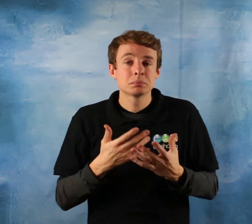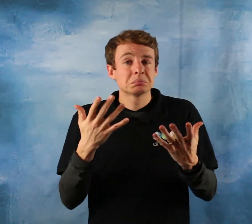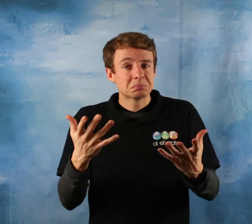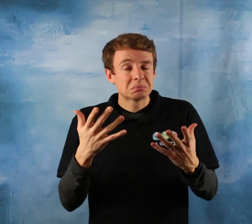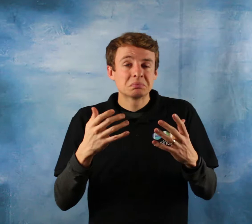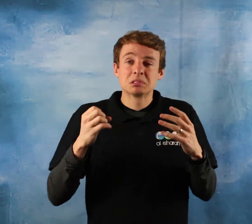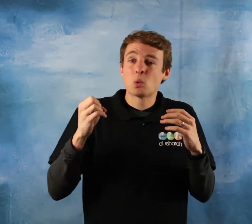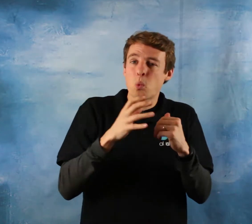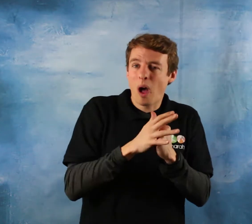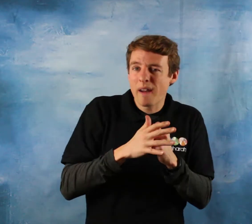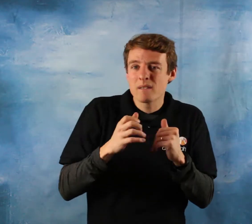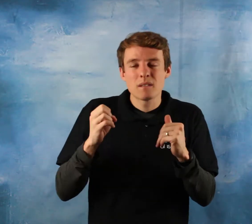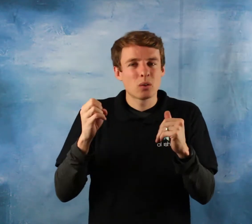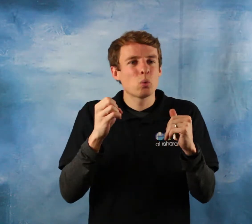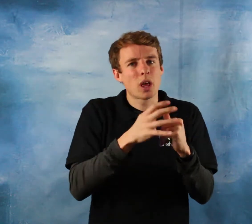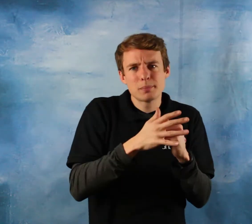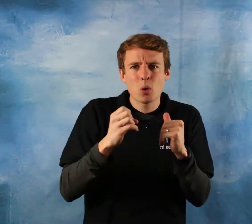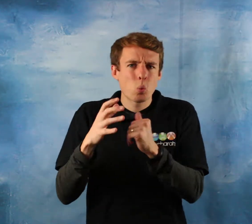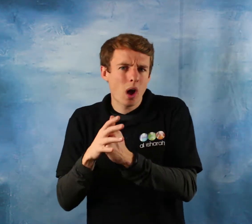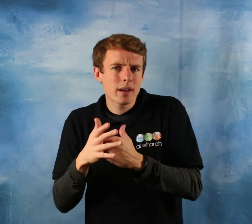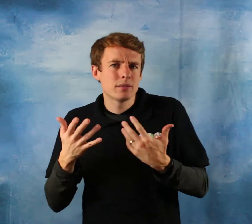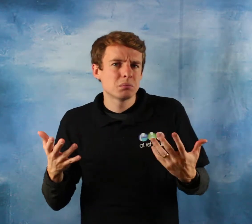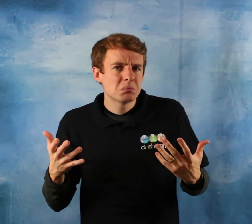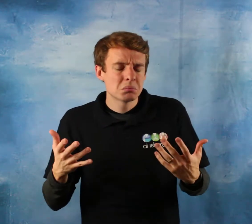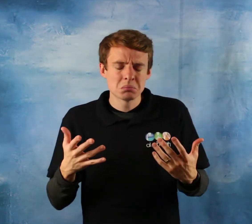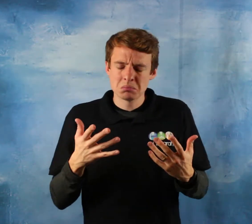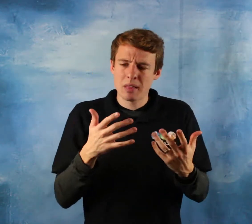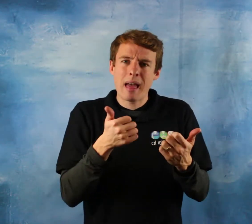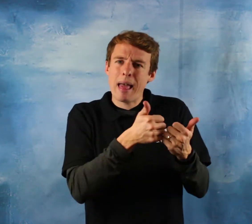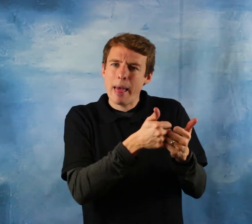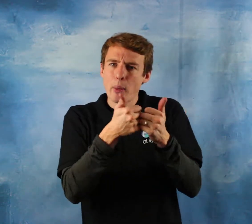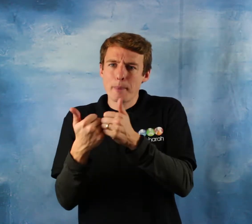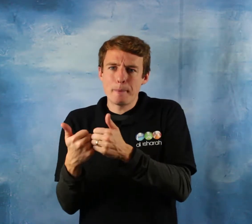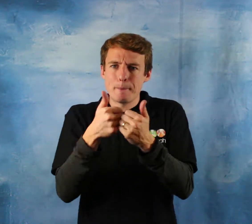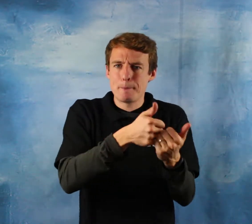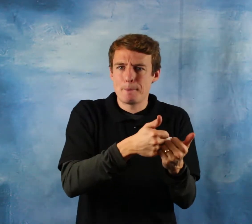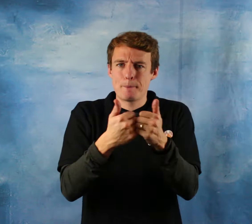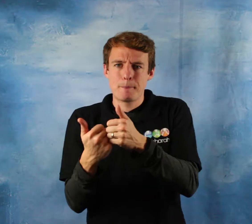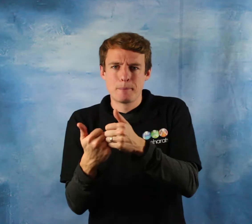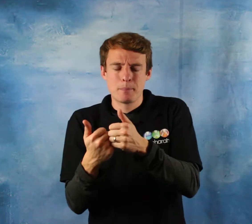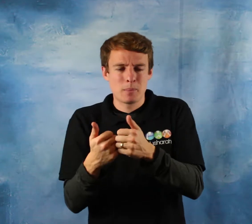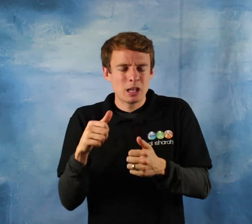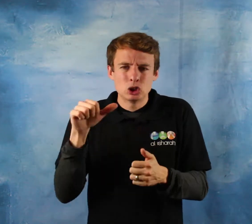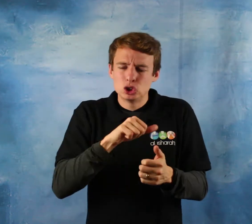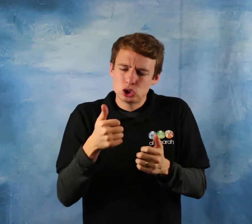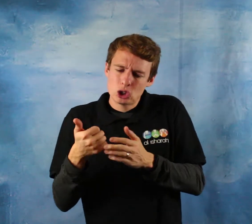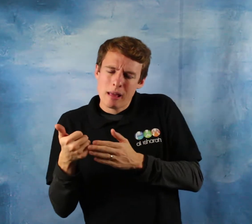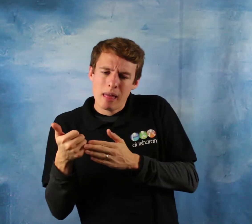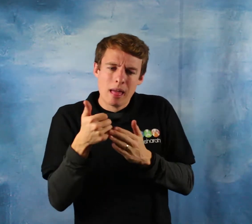is a source of serenity and tranquility for the husband and so too the husband is meant to be a source of tranquility and